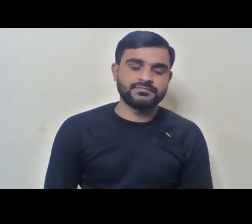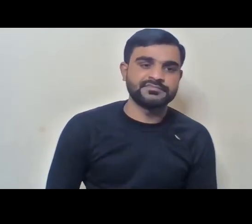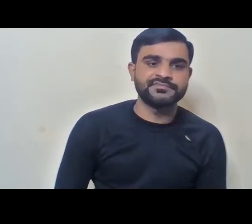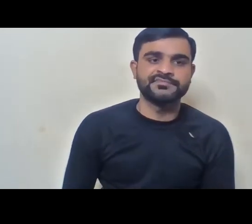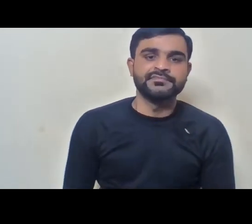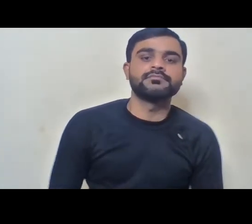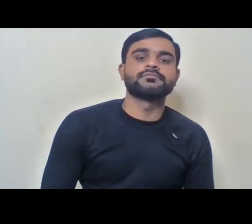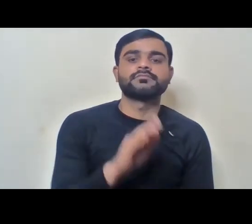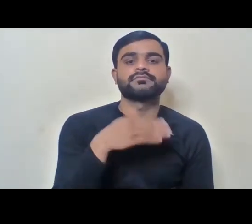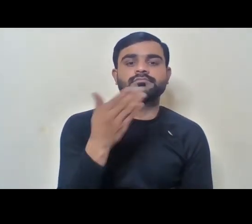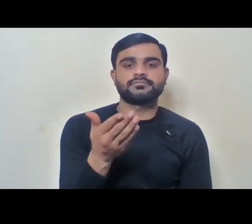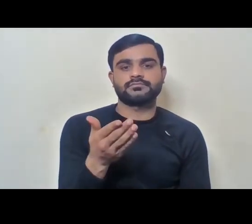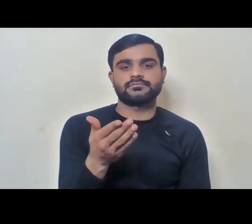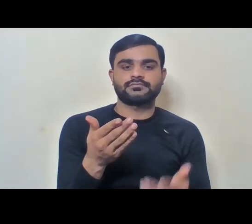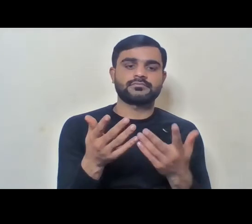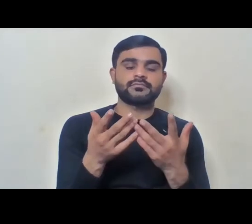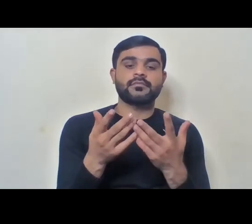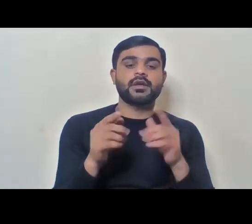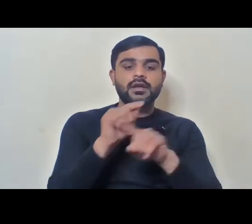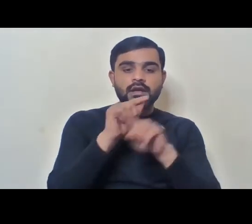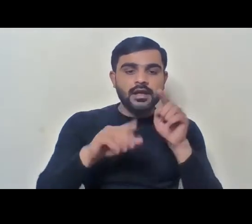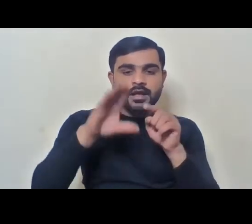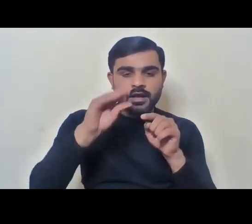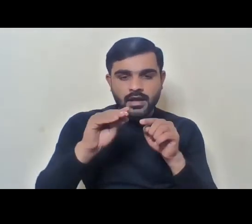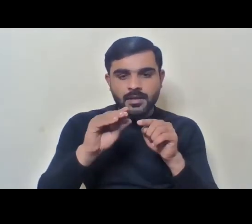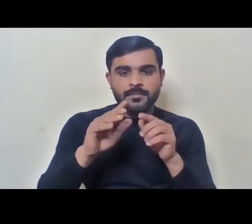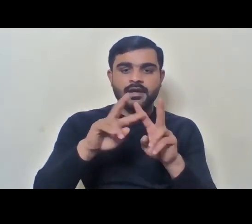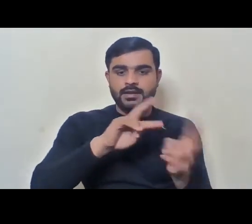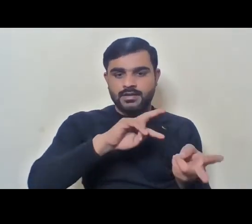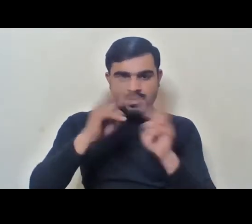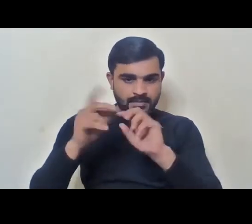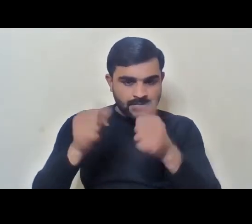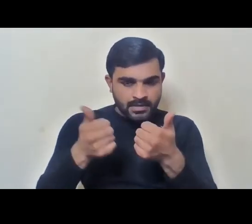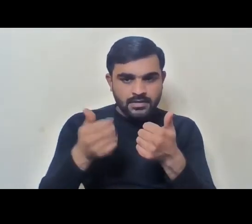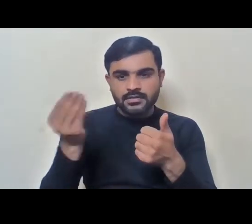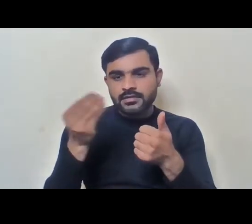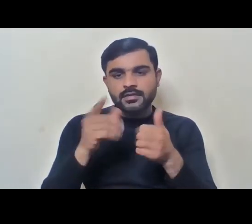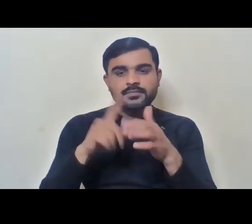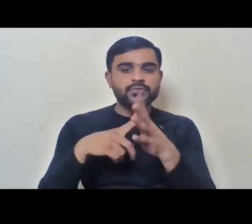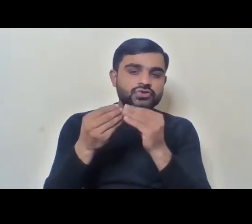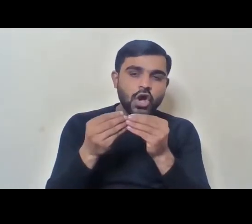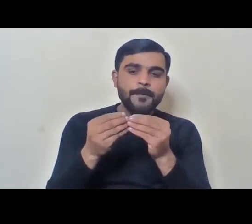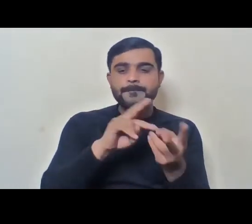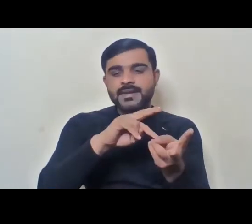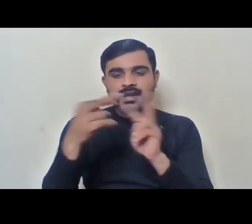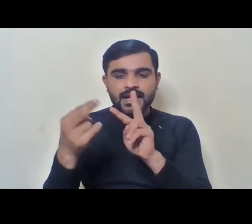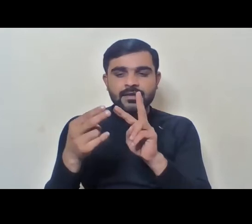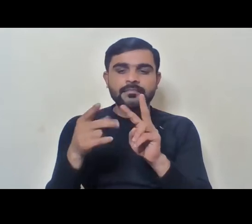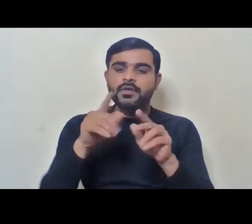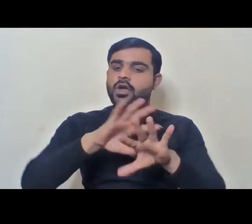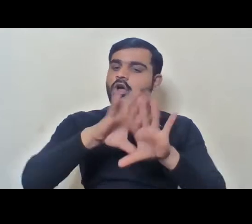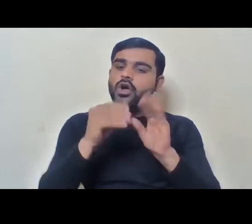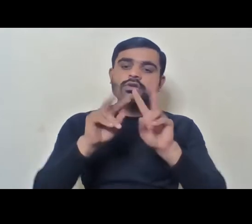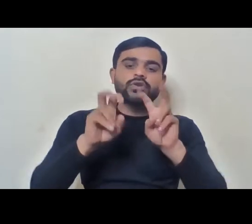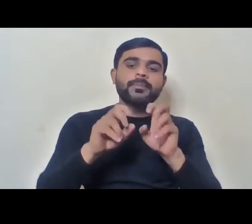And so, you know, whether relaxation of transfers can be given or some choice in transfers, it is all at the discretion of the